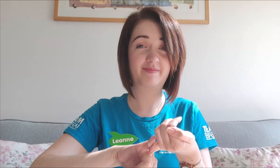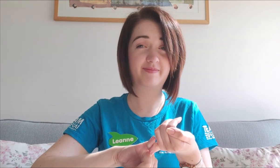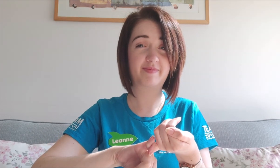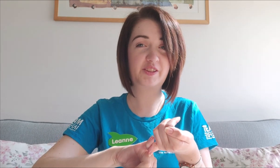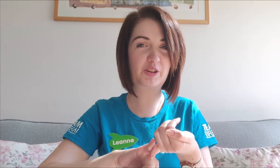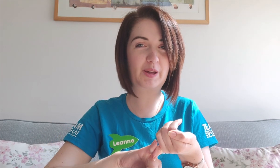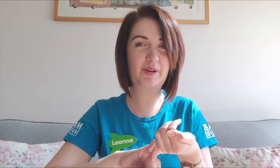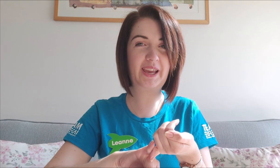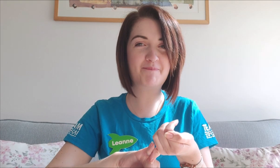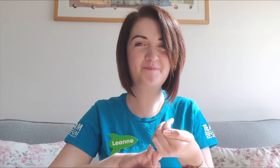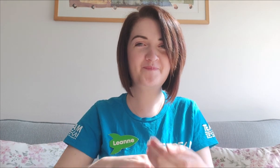Should I do that one again?